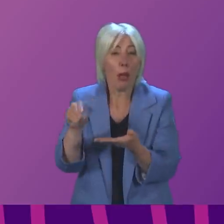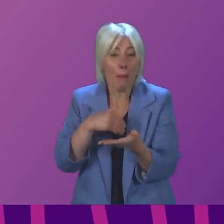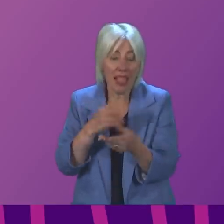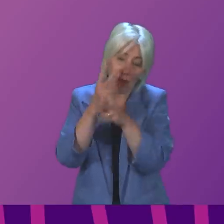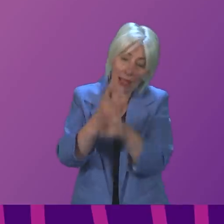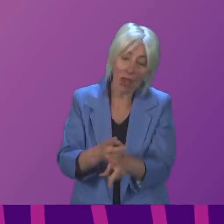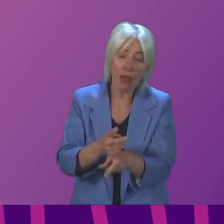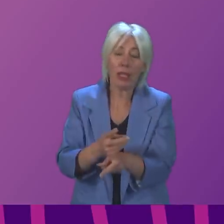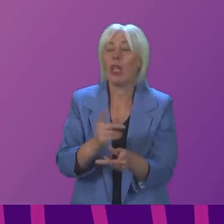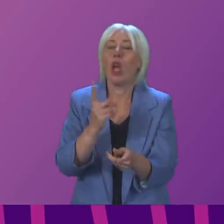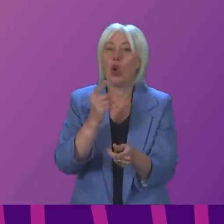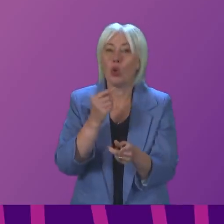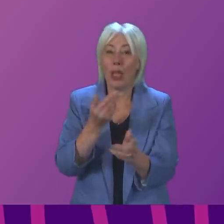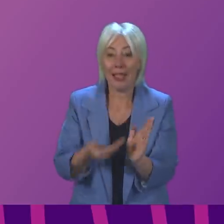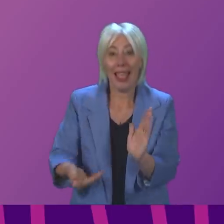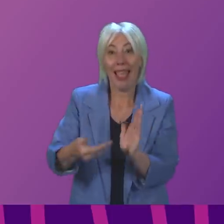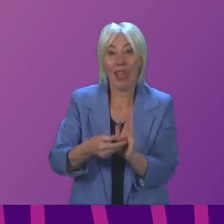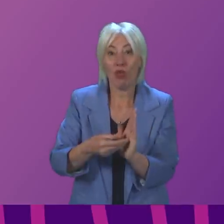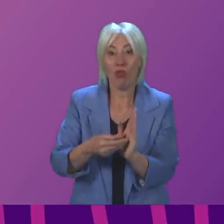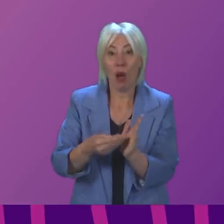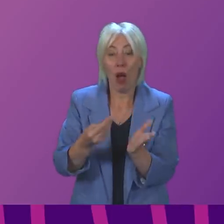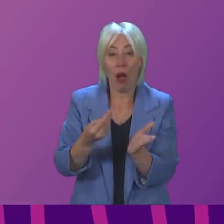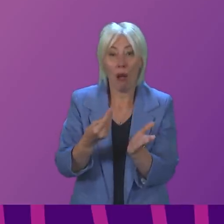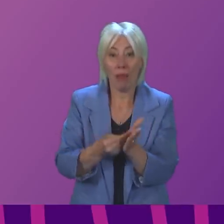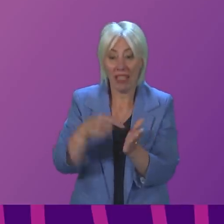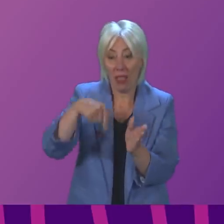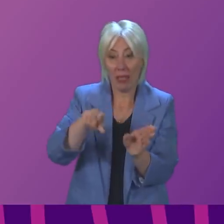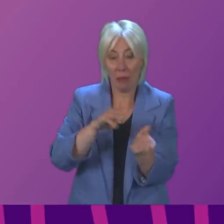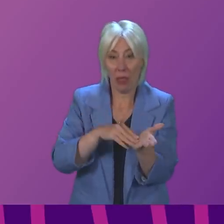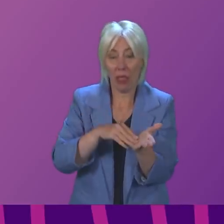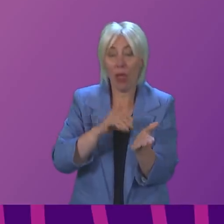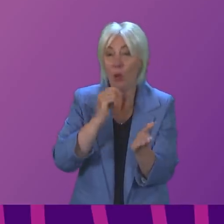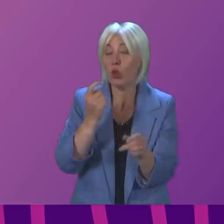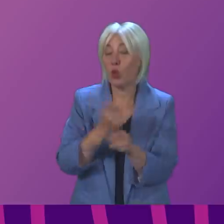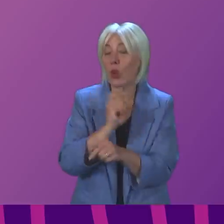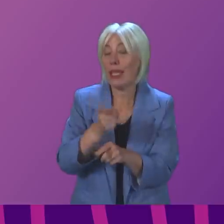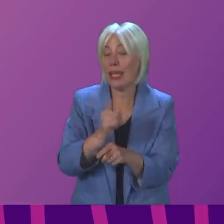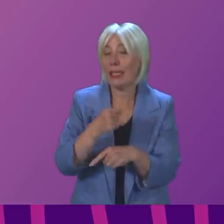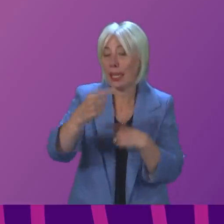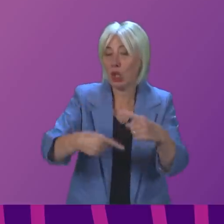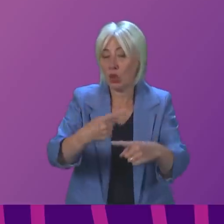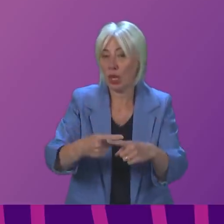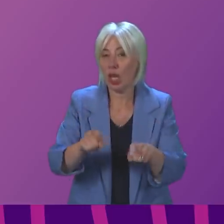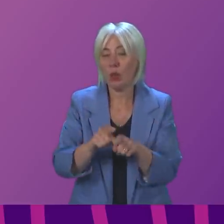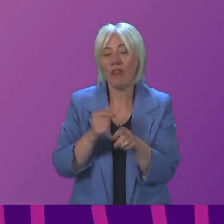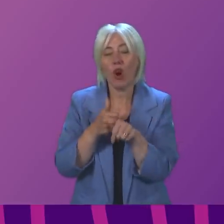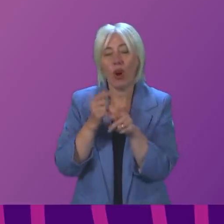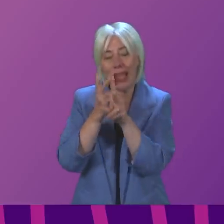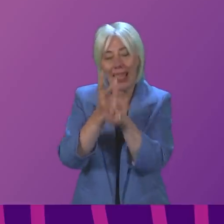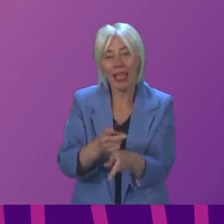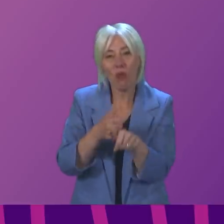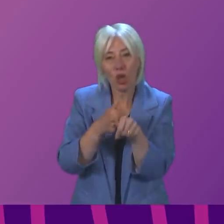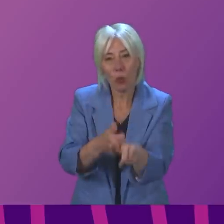payment last year, and we do so again this month. We also providing an additional £28.5 million for local carers' support this